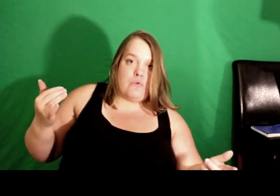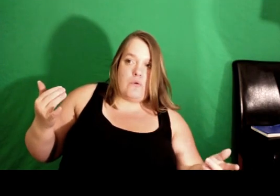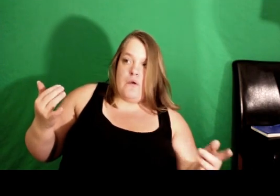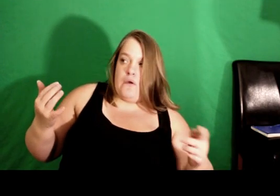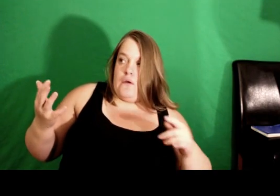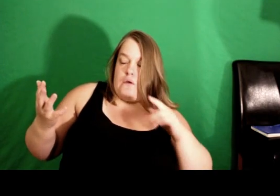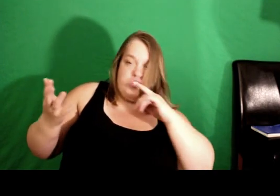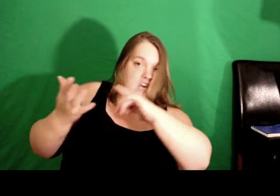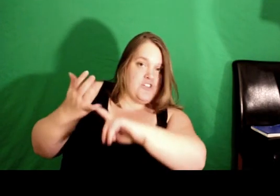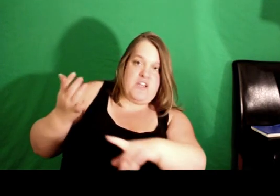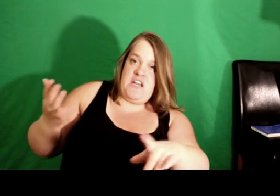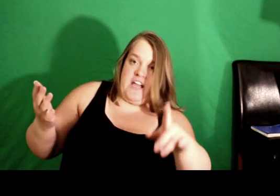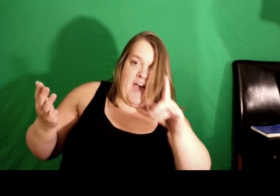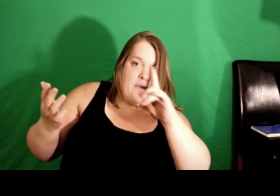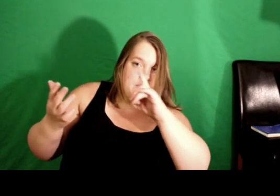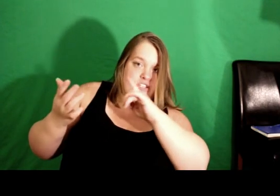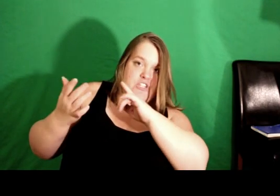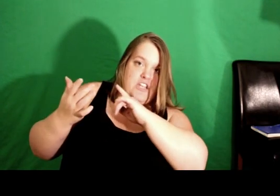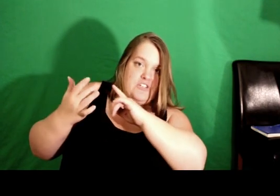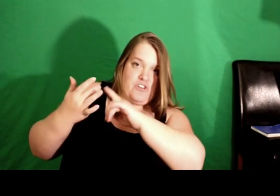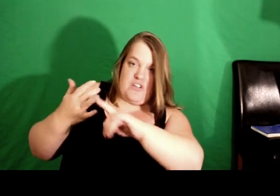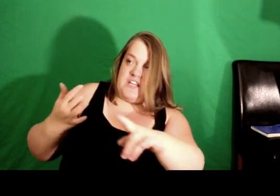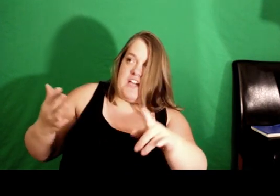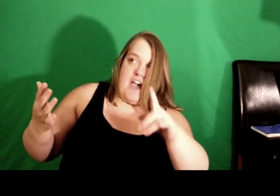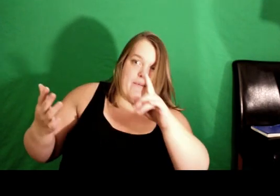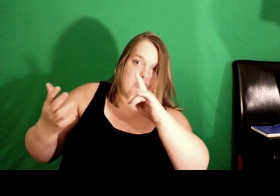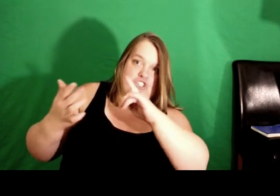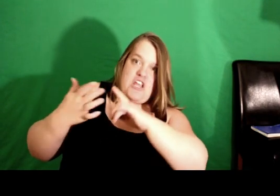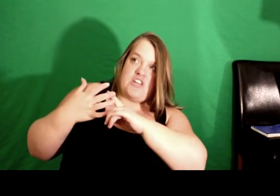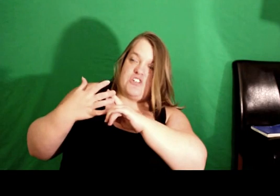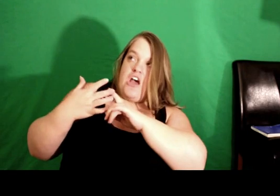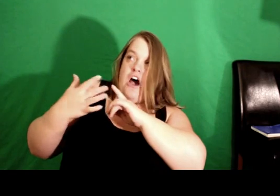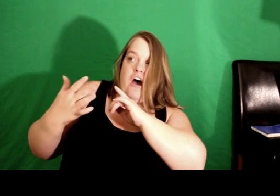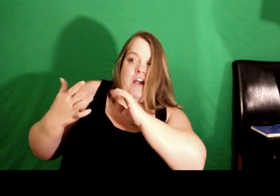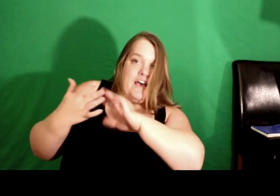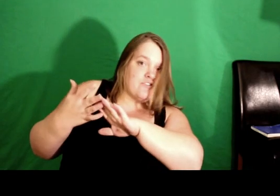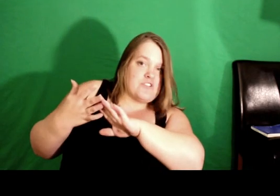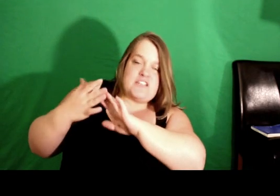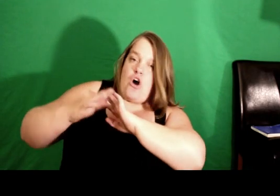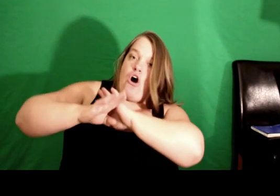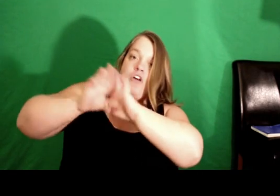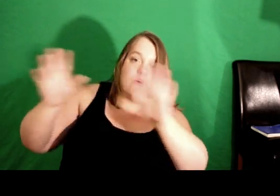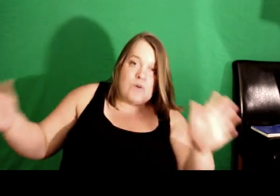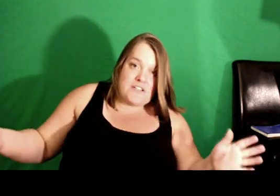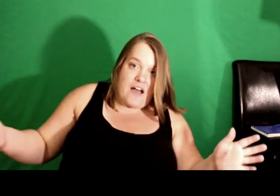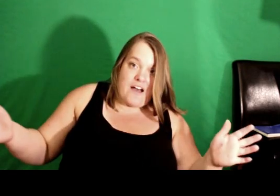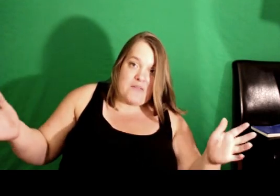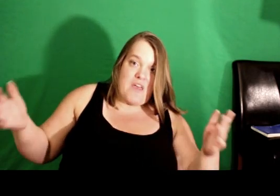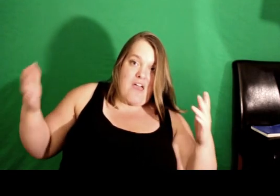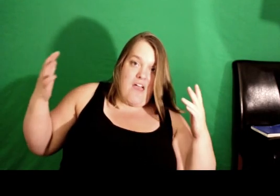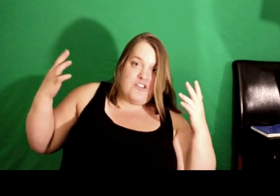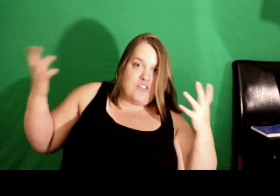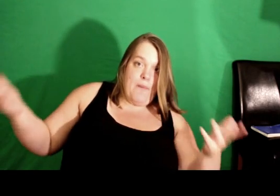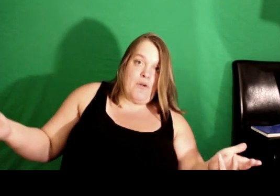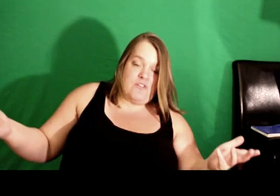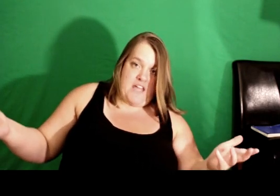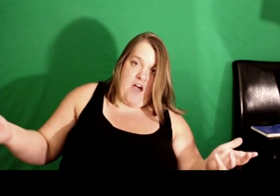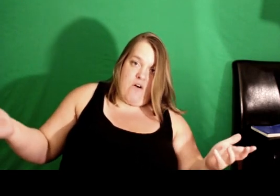change our eating habits, change our drinking habits, change our exercise all at one time and you get burnt out.